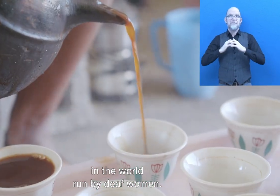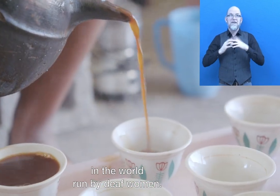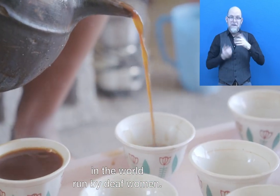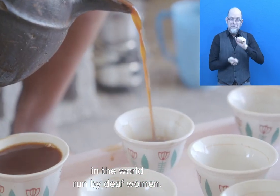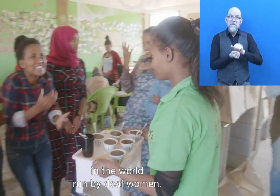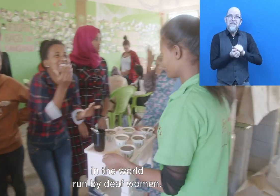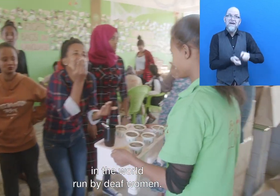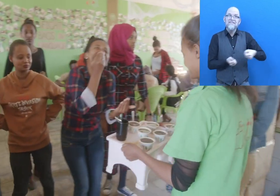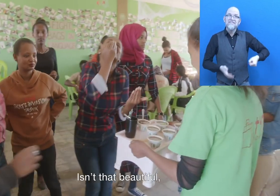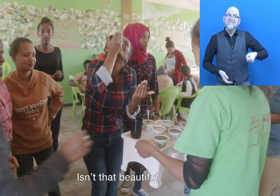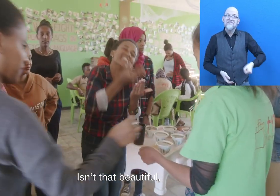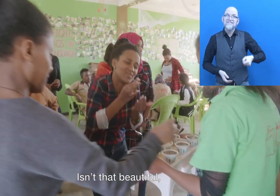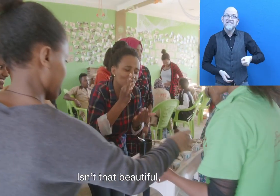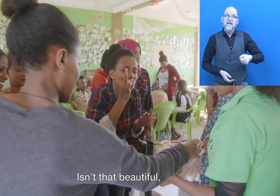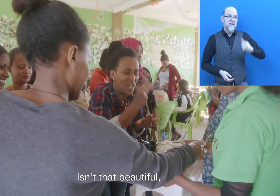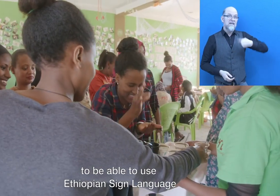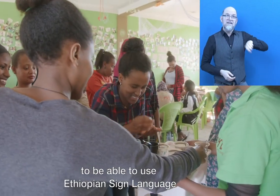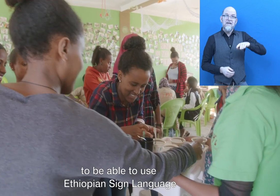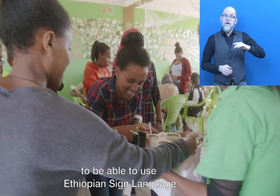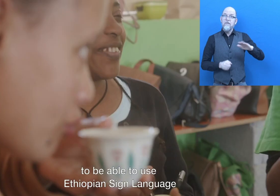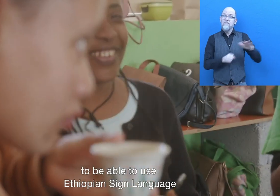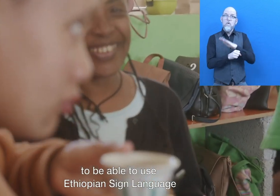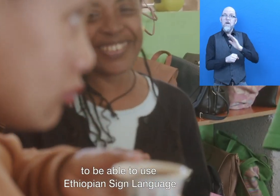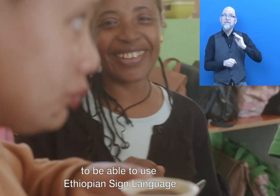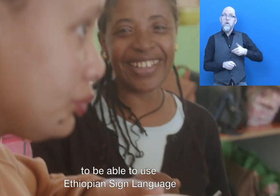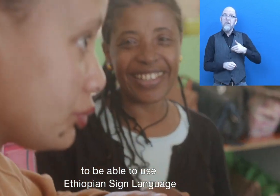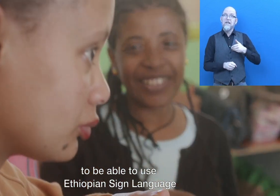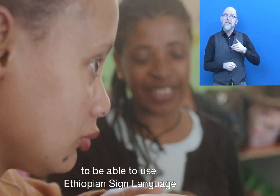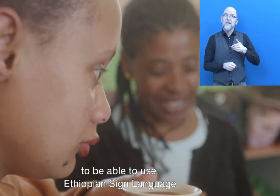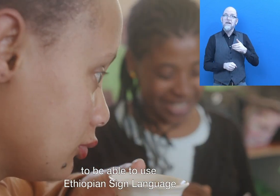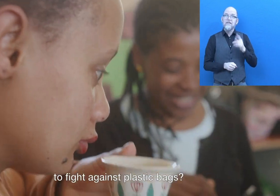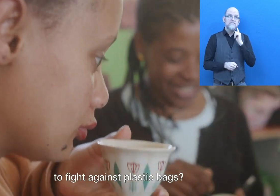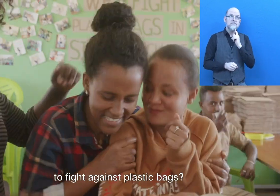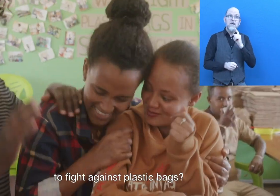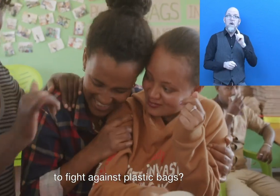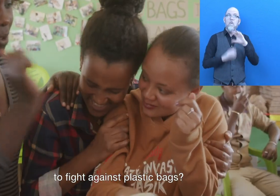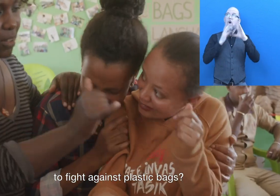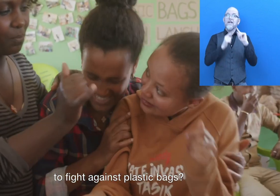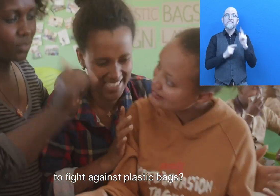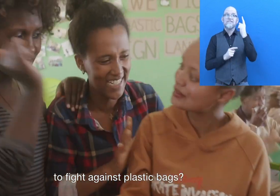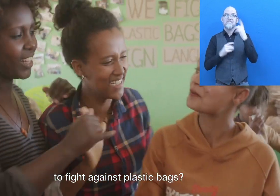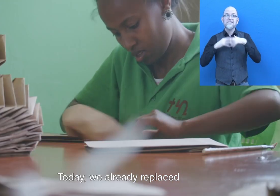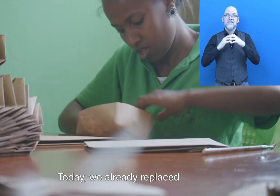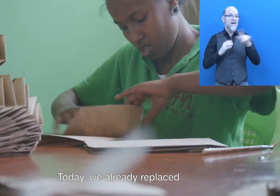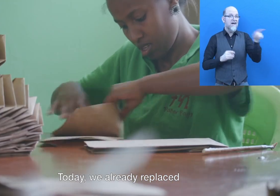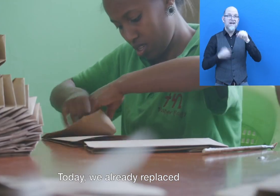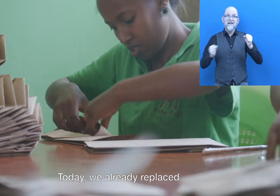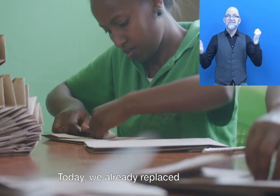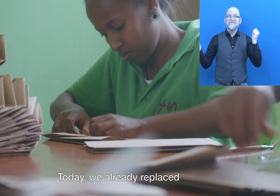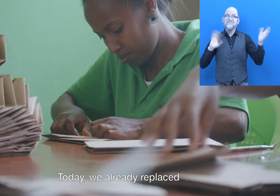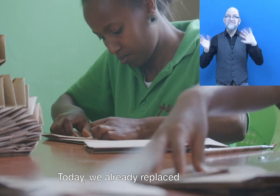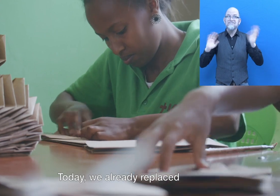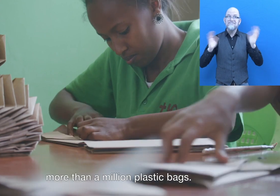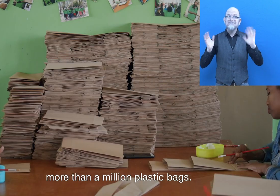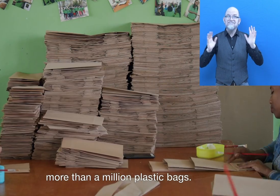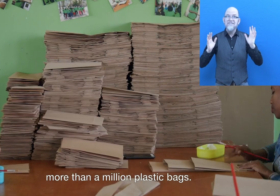run by a deaf woman. Isn't that beautiful to be able to use Ethiopian sign language to fight against plastic bags? Today, we